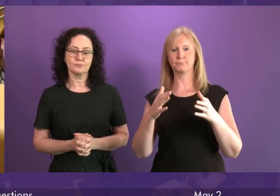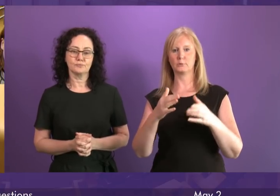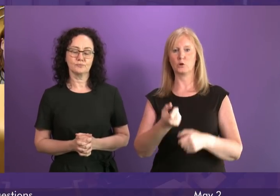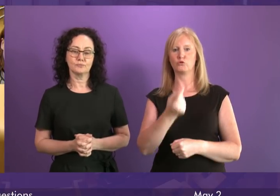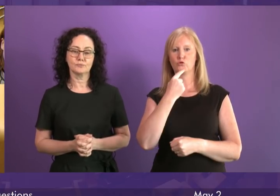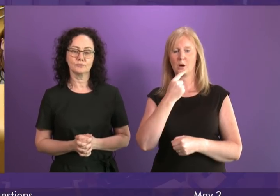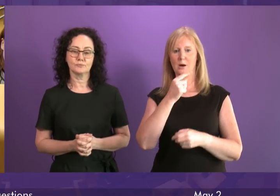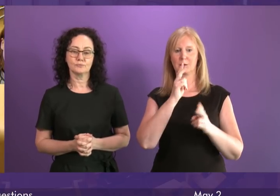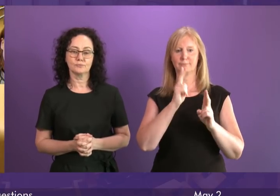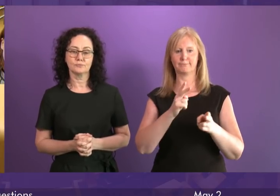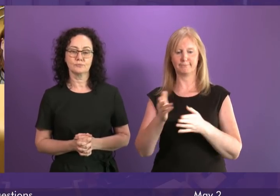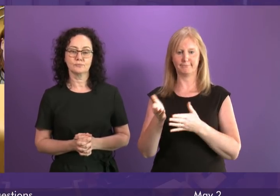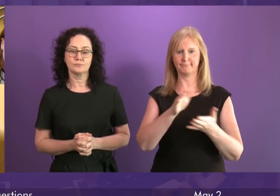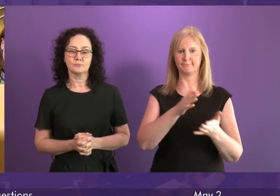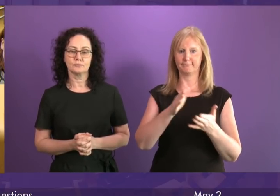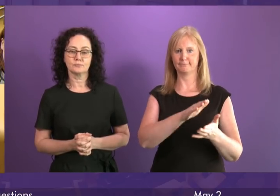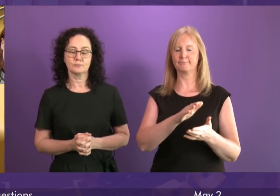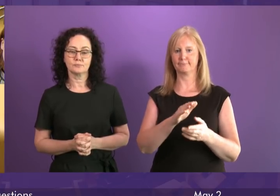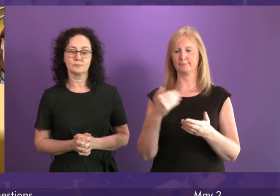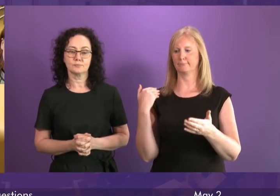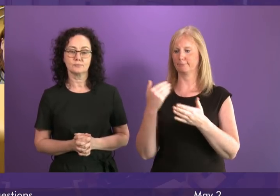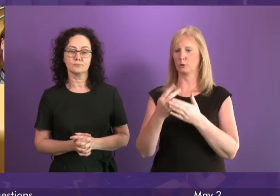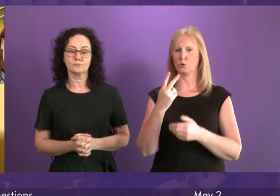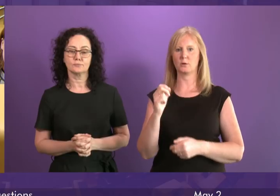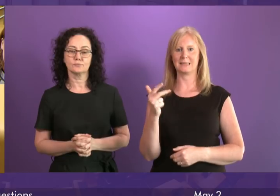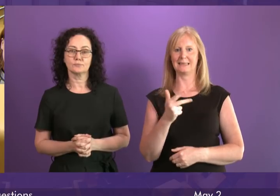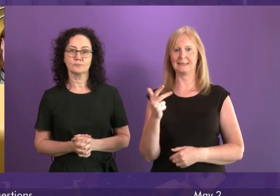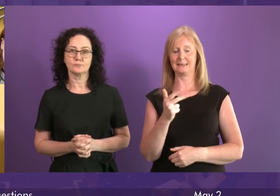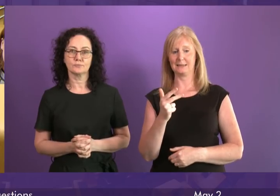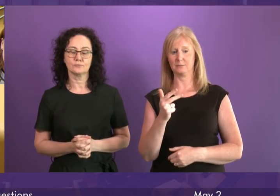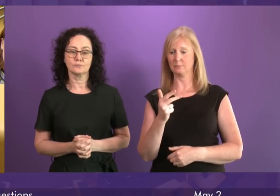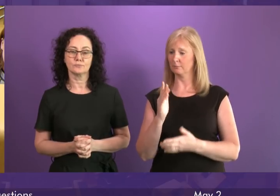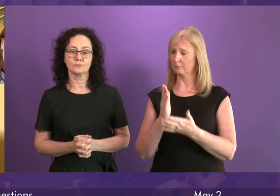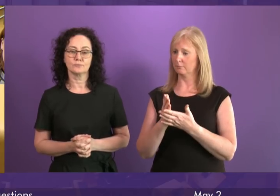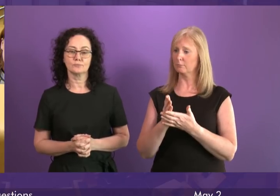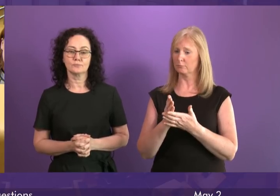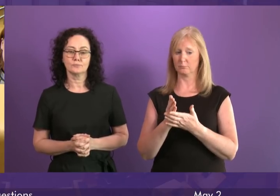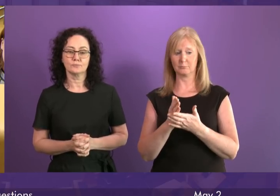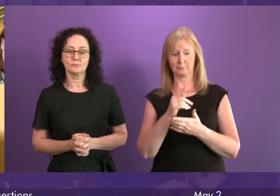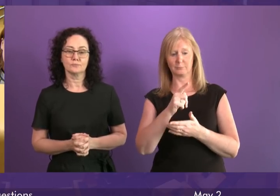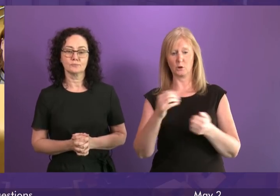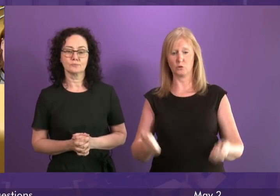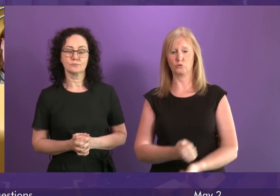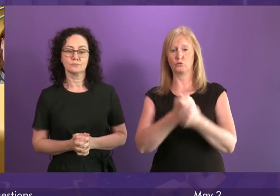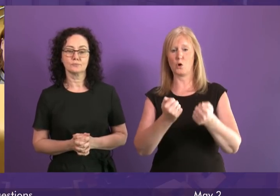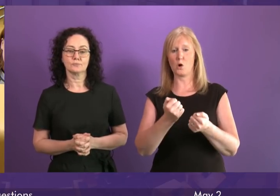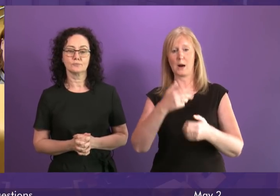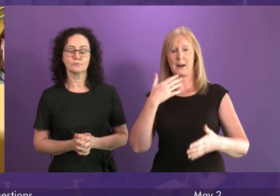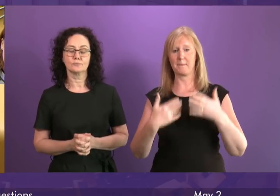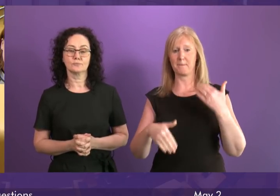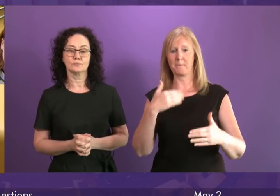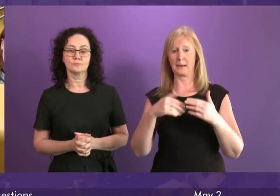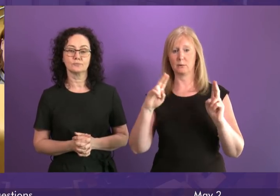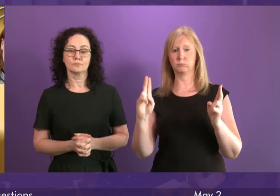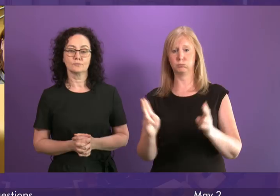does the First Minister share my serious concerns that addiction created by super strength opiate painkillers which have a dark side and